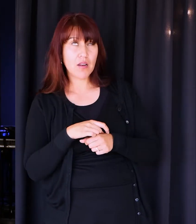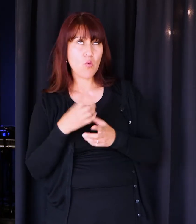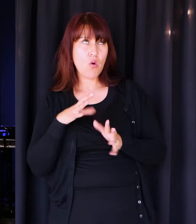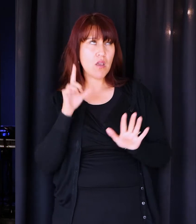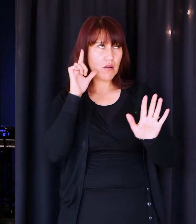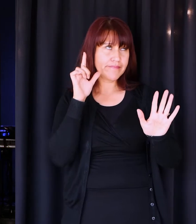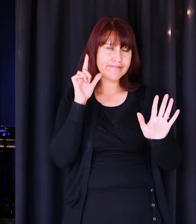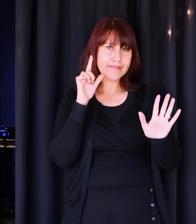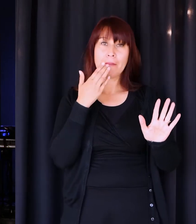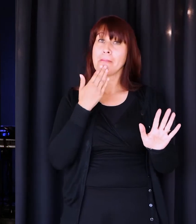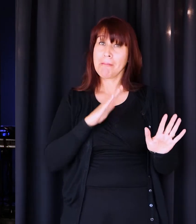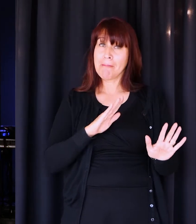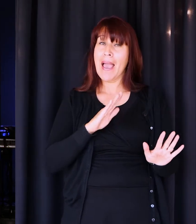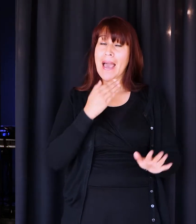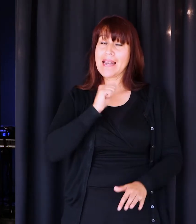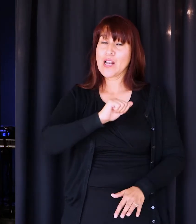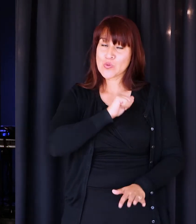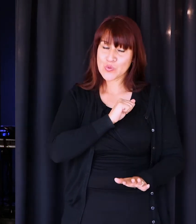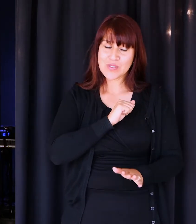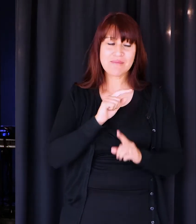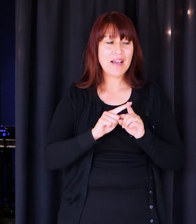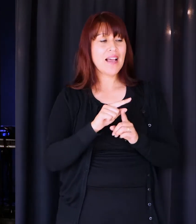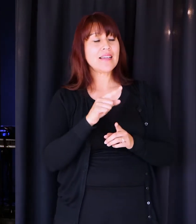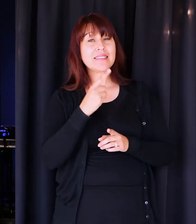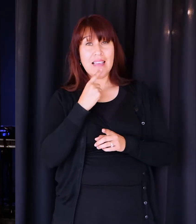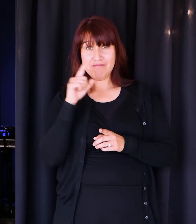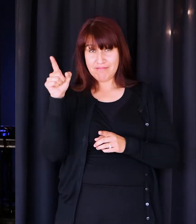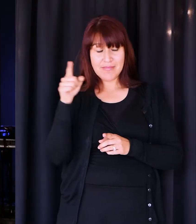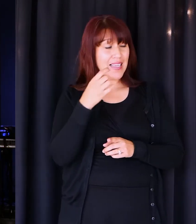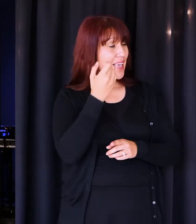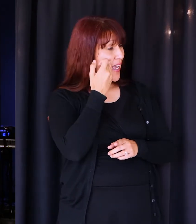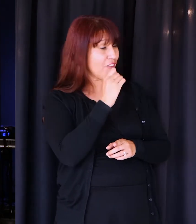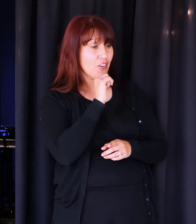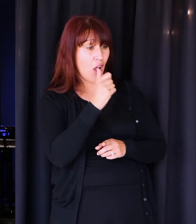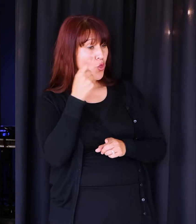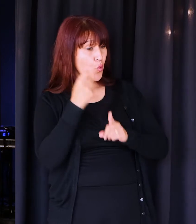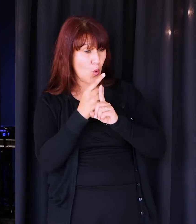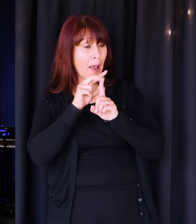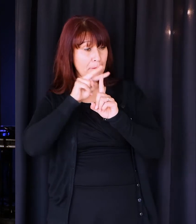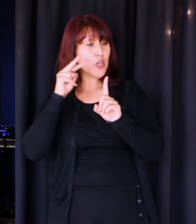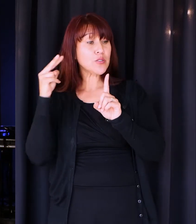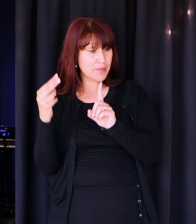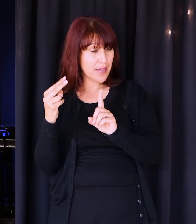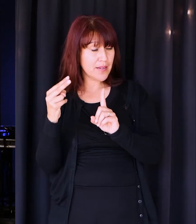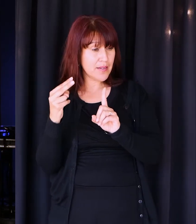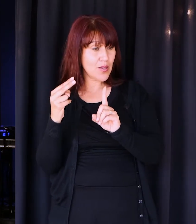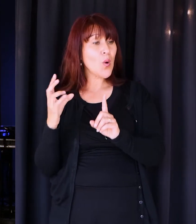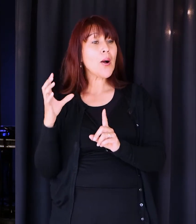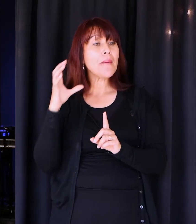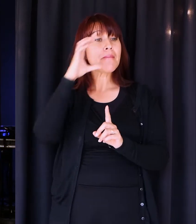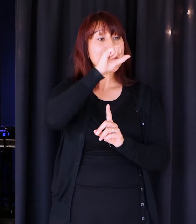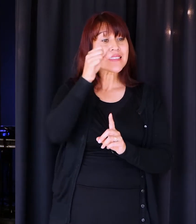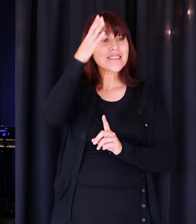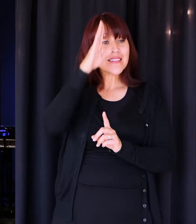in a bad, you know, bad, bad attitude. But he said to me, he said, if we don't have the right perspective, we will miss